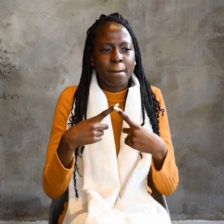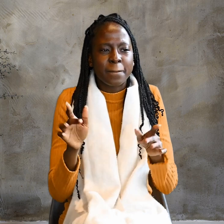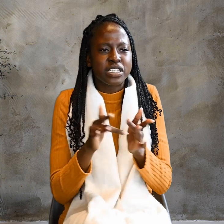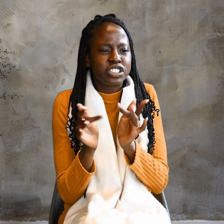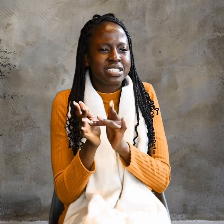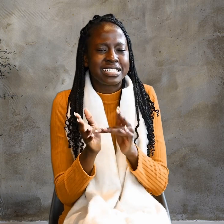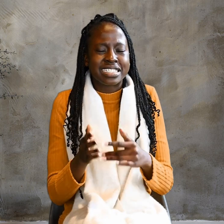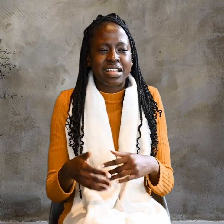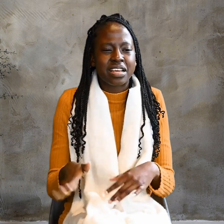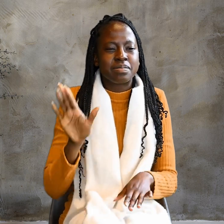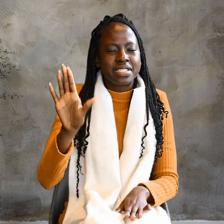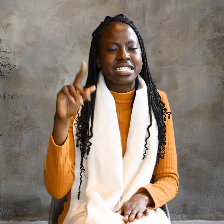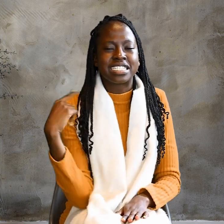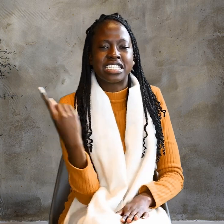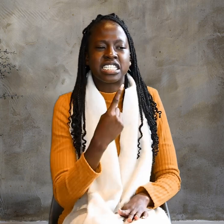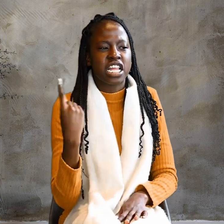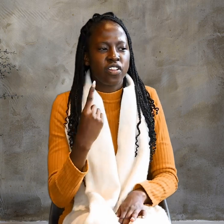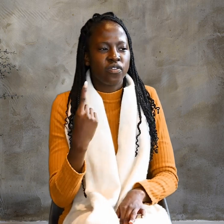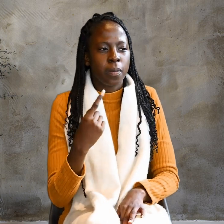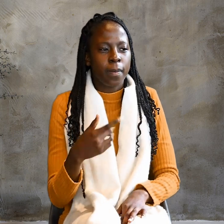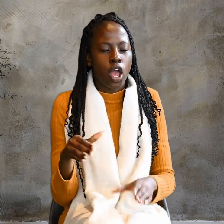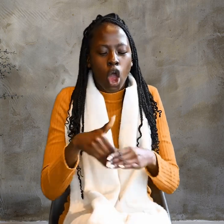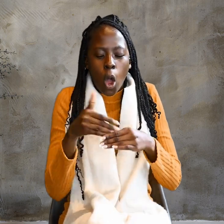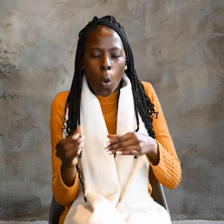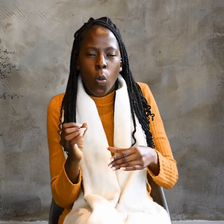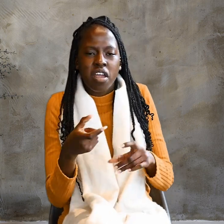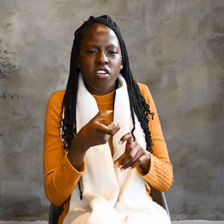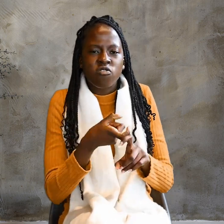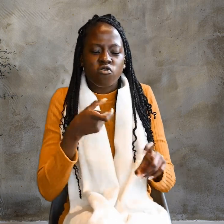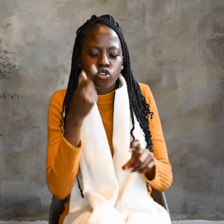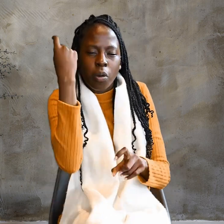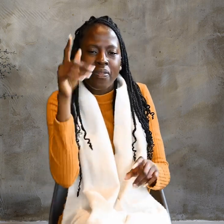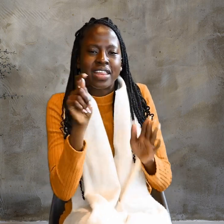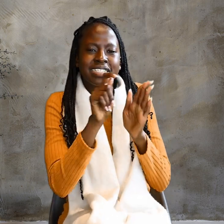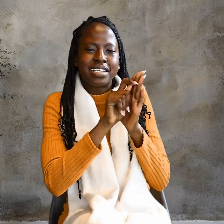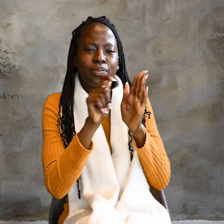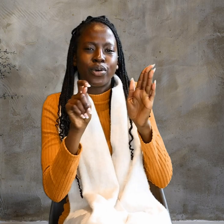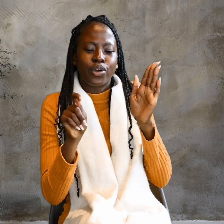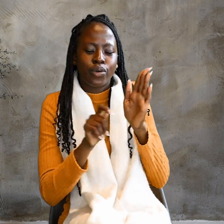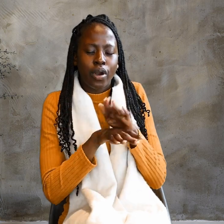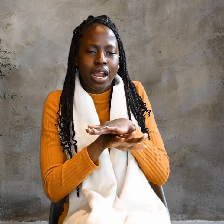Hid himself, Slipping away from the temple grounds.